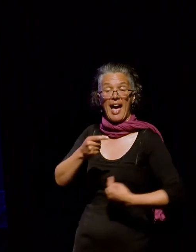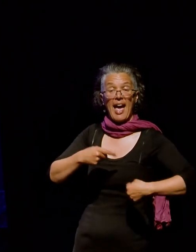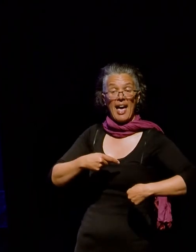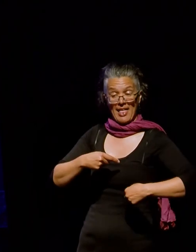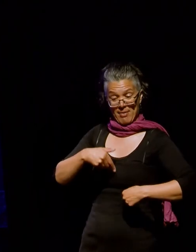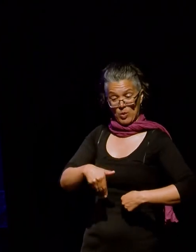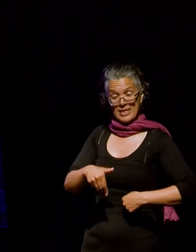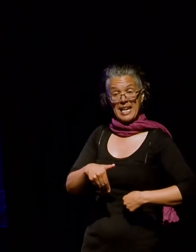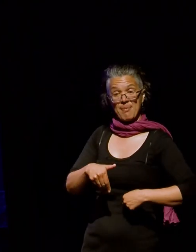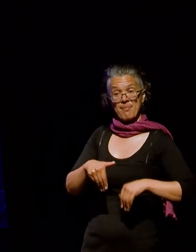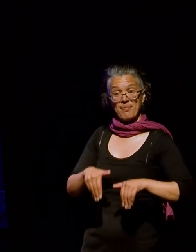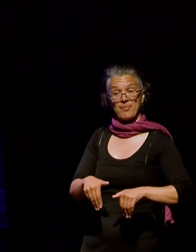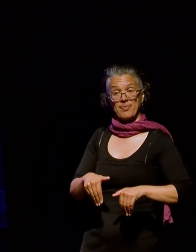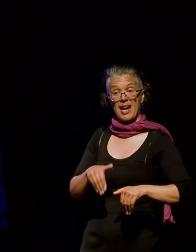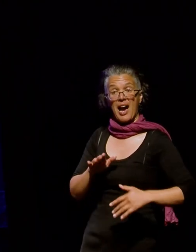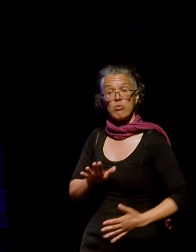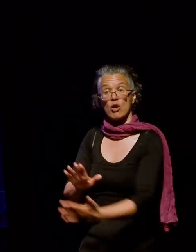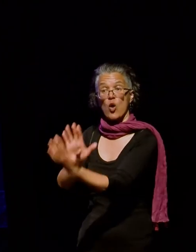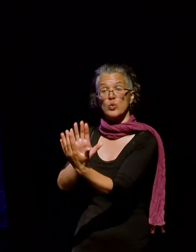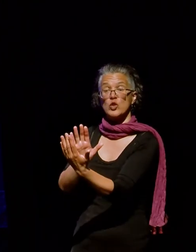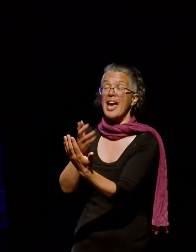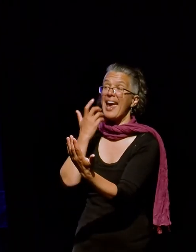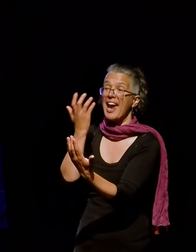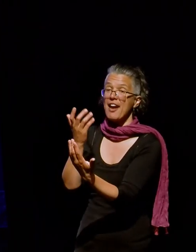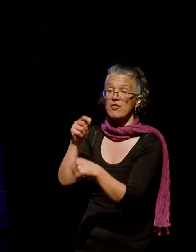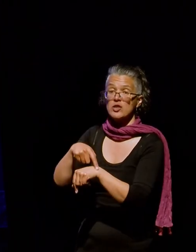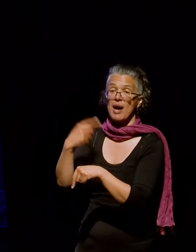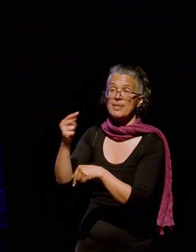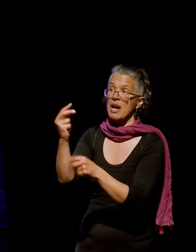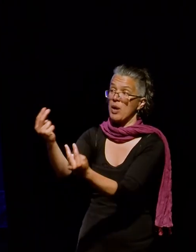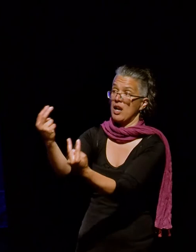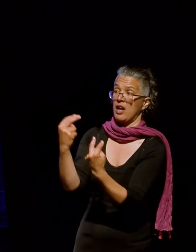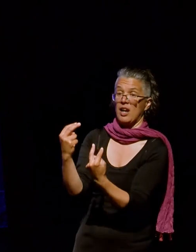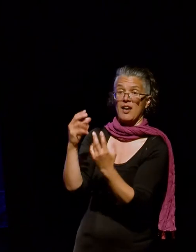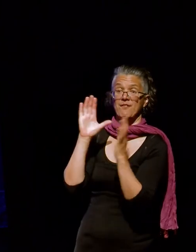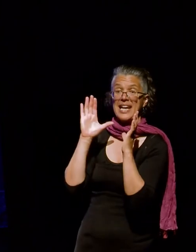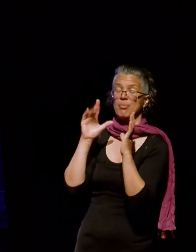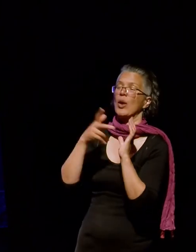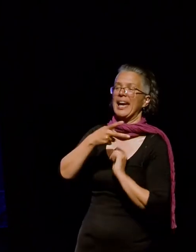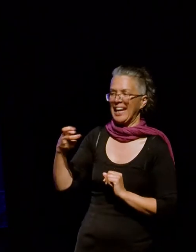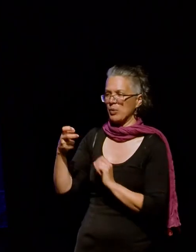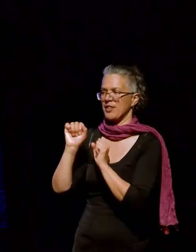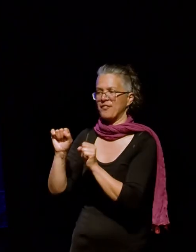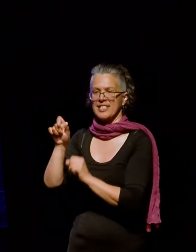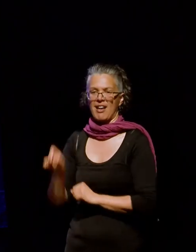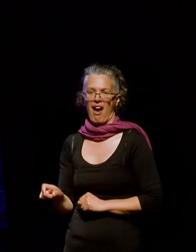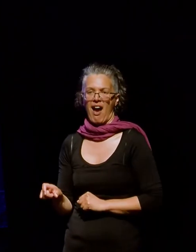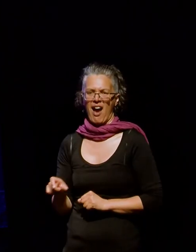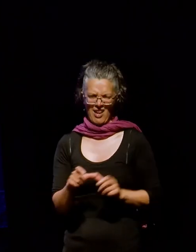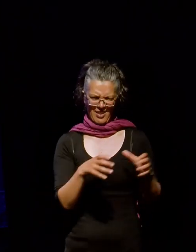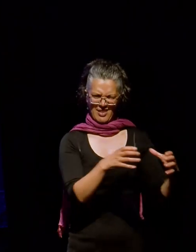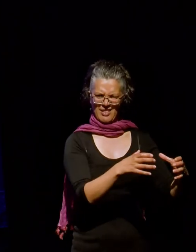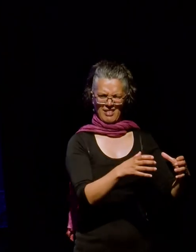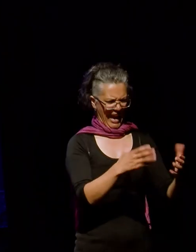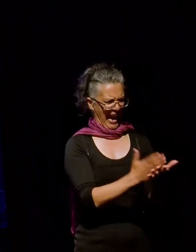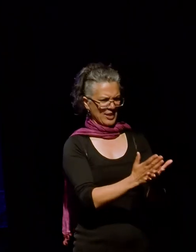that every visitor on social media is a visitor. It was really easy for us in terms of visitors to the museum. We were small. People who